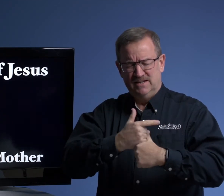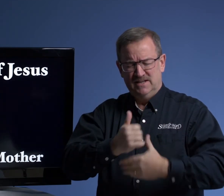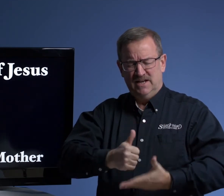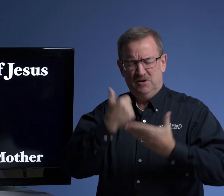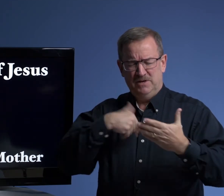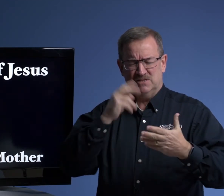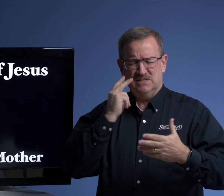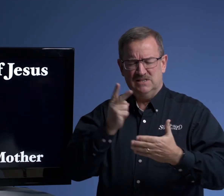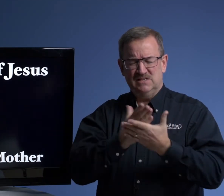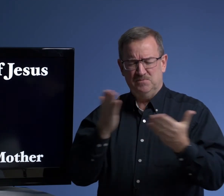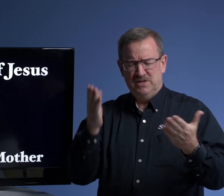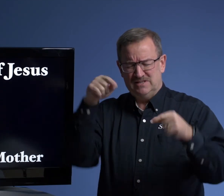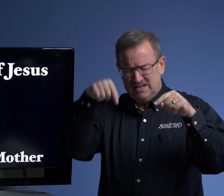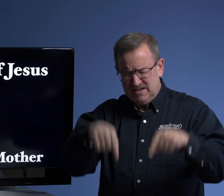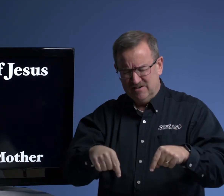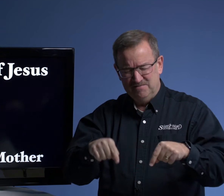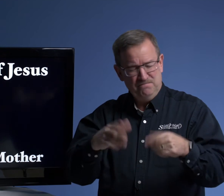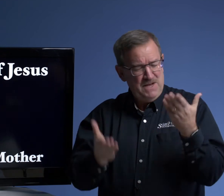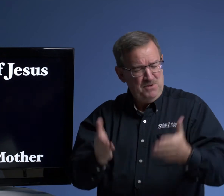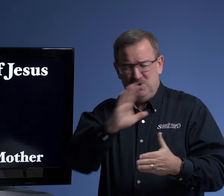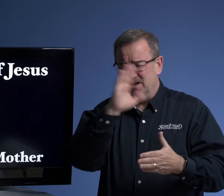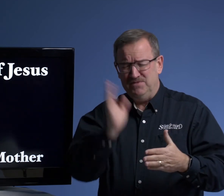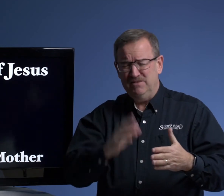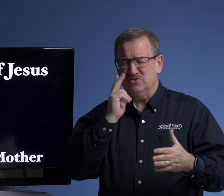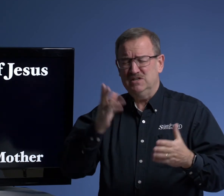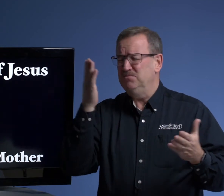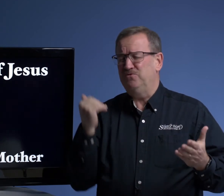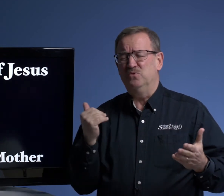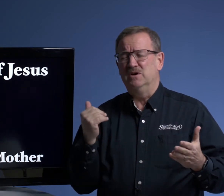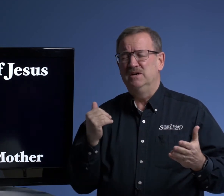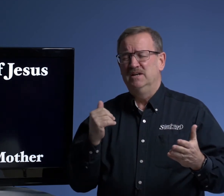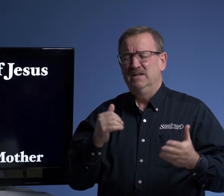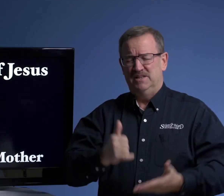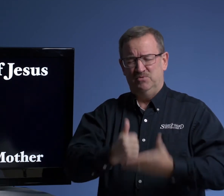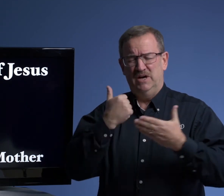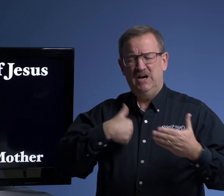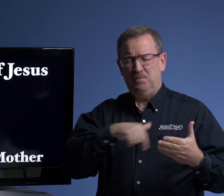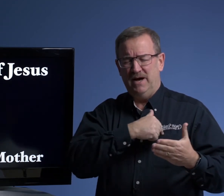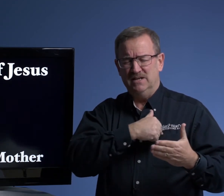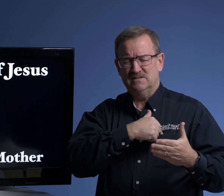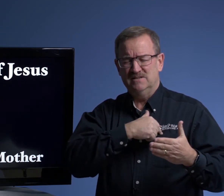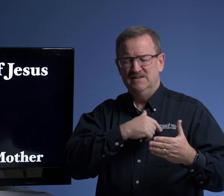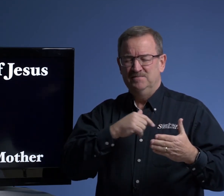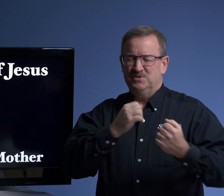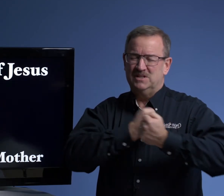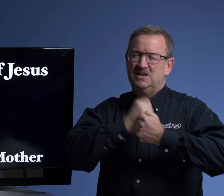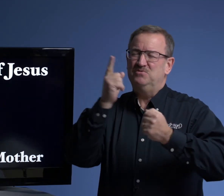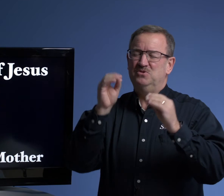Help us to see some things here maybe we have never seen before that will help us to love you